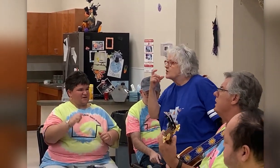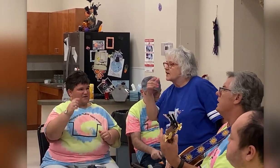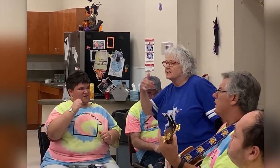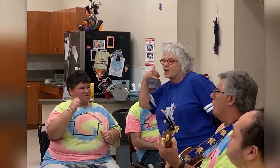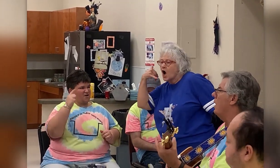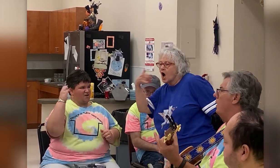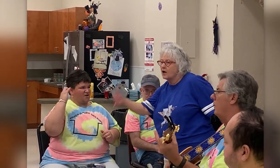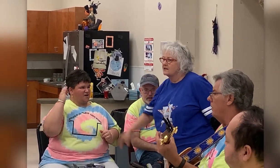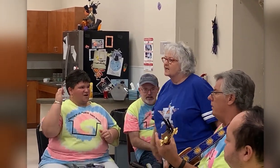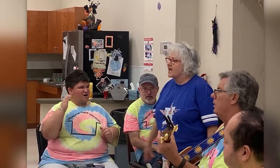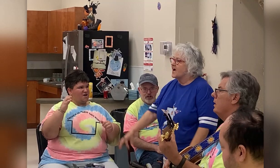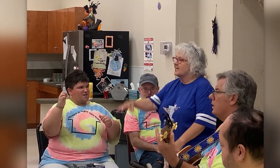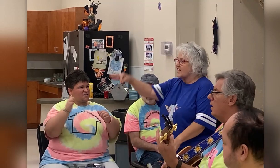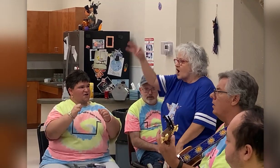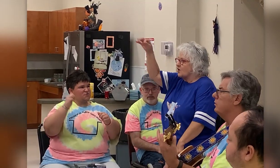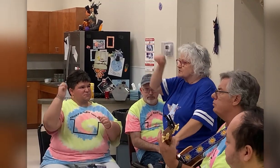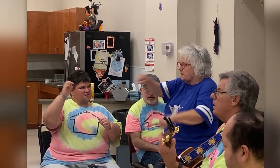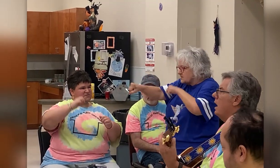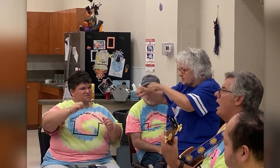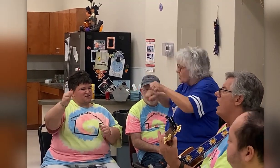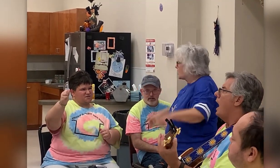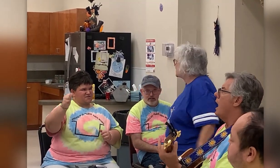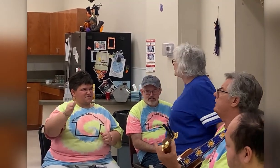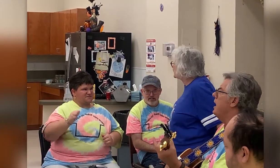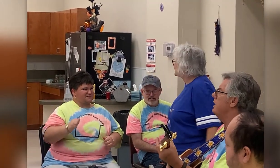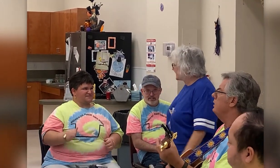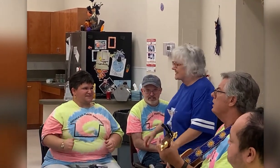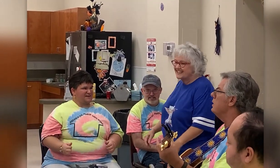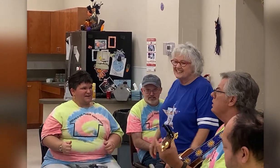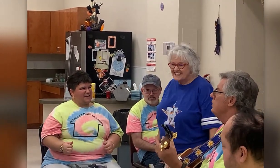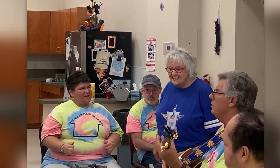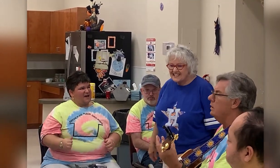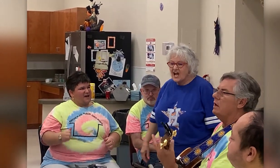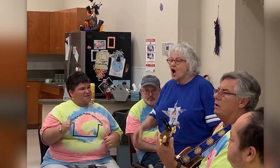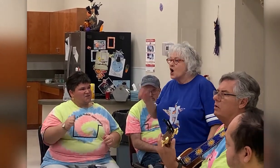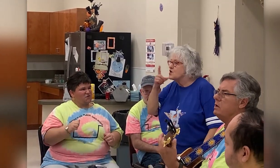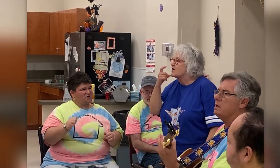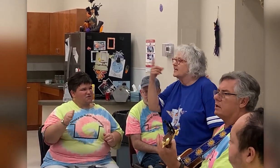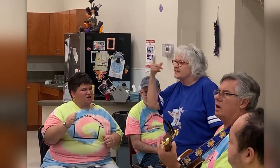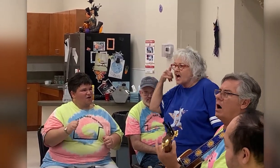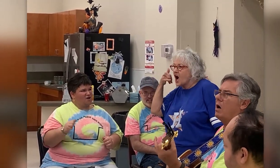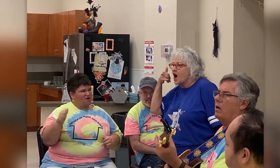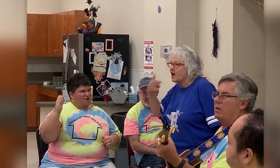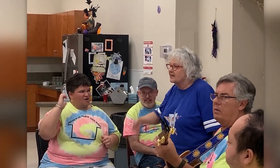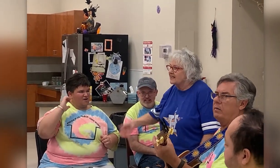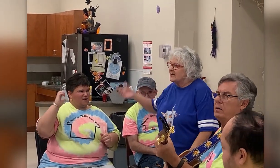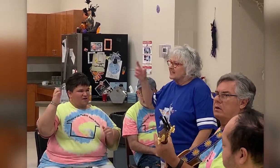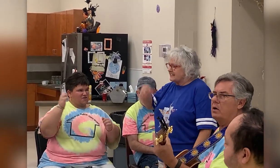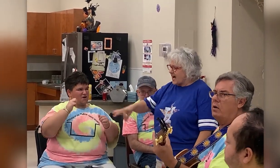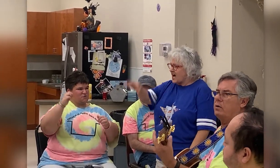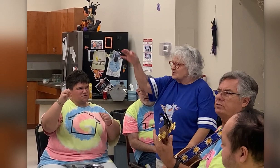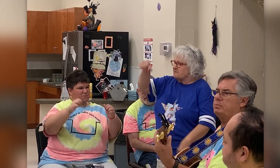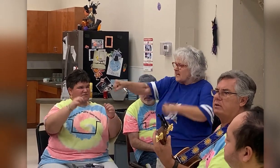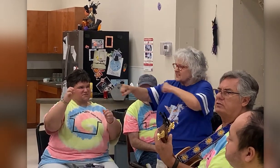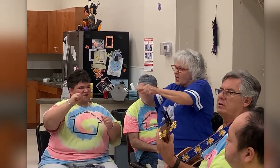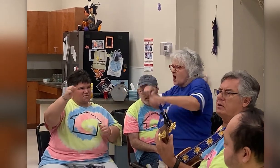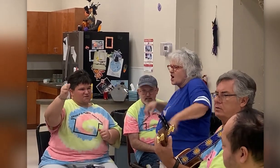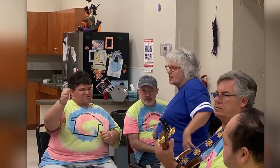Who you gonna call? Ghostbusters! Who you gonna call? Who you Ghostbusters!